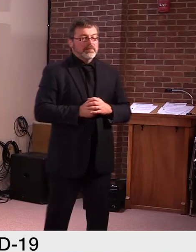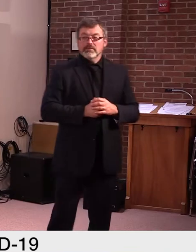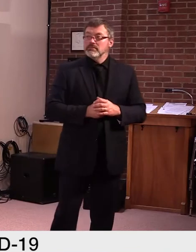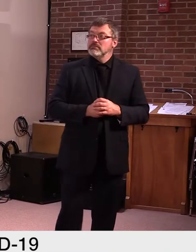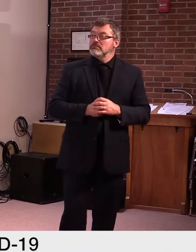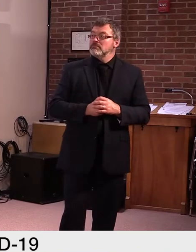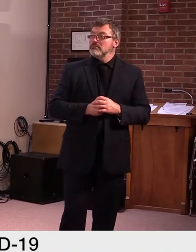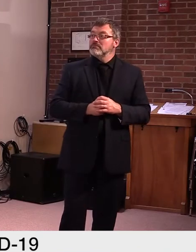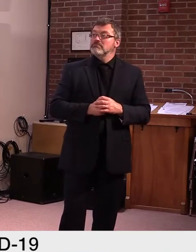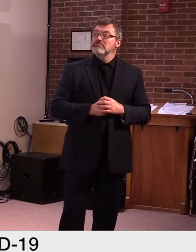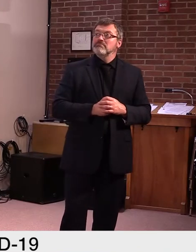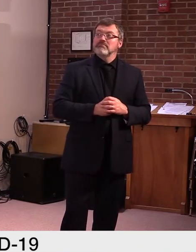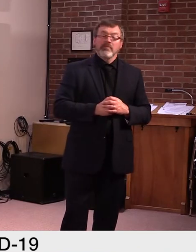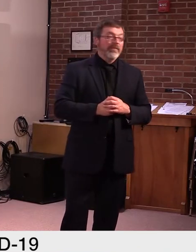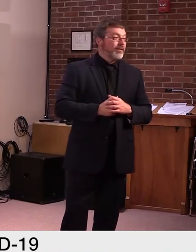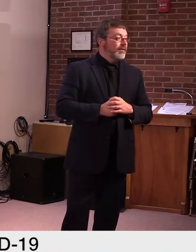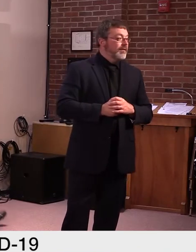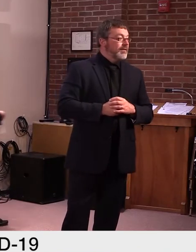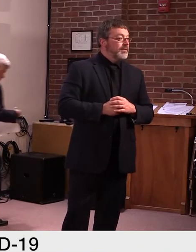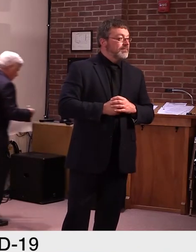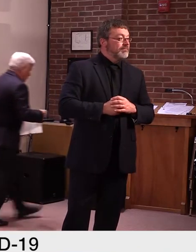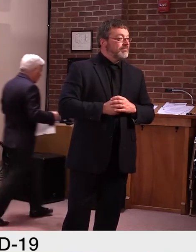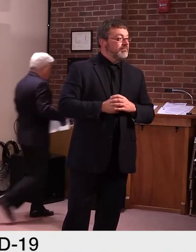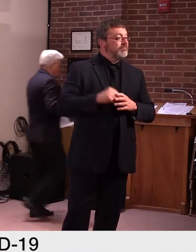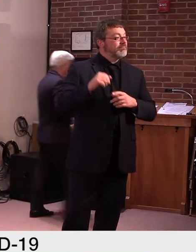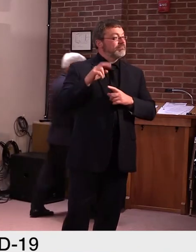Tim, Tim from All Business Magazine.